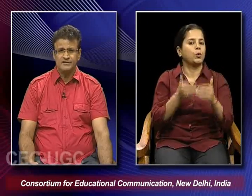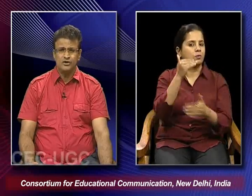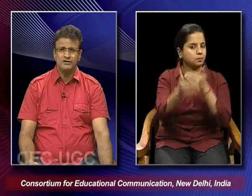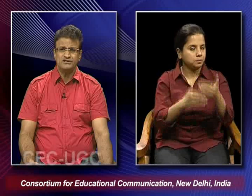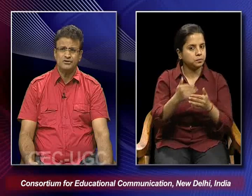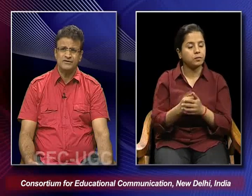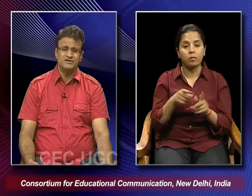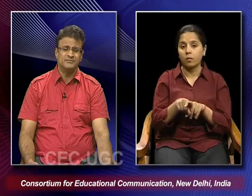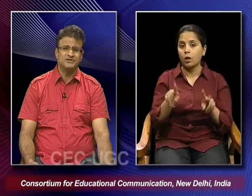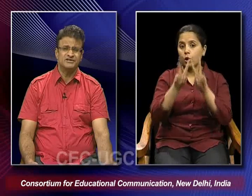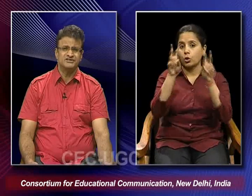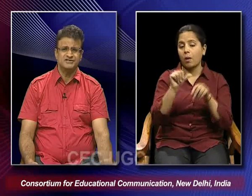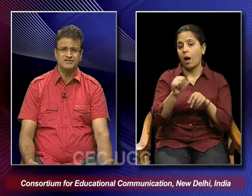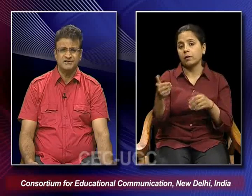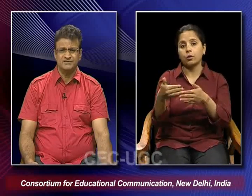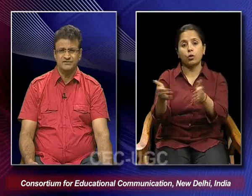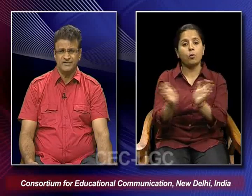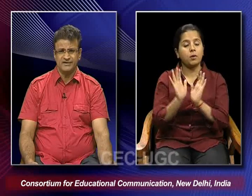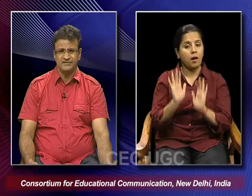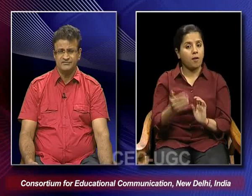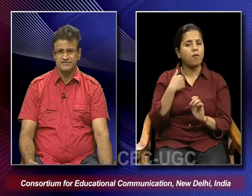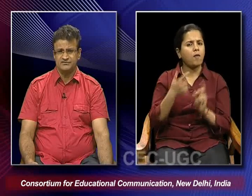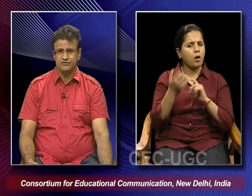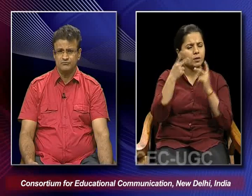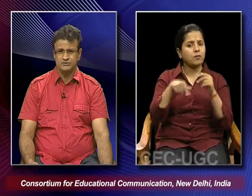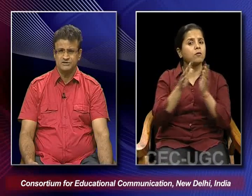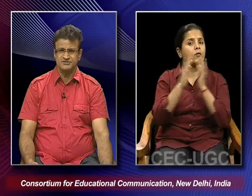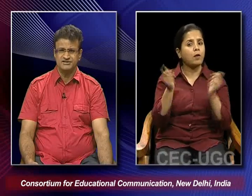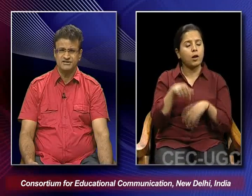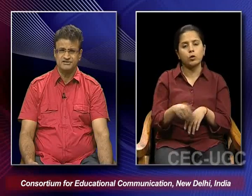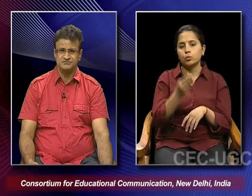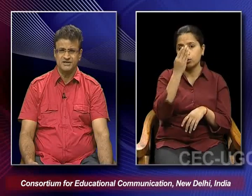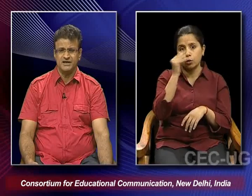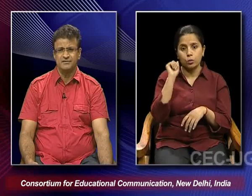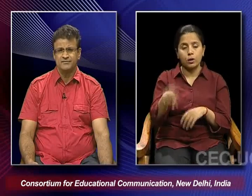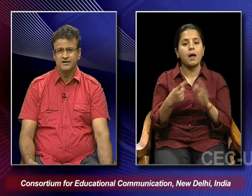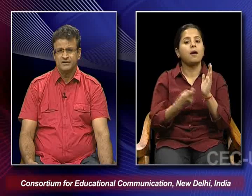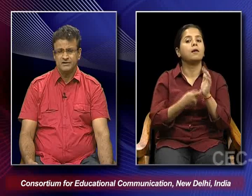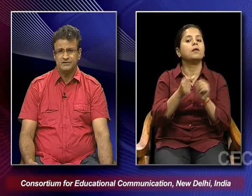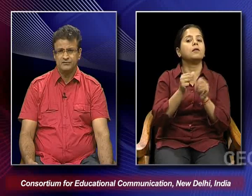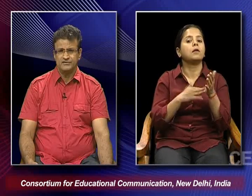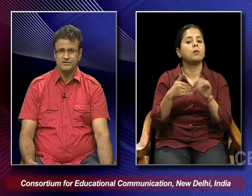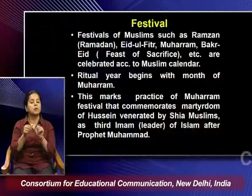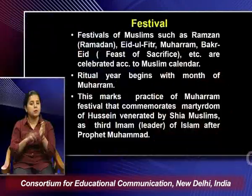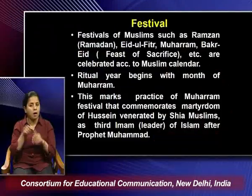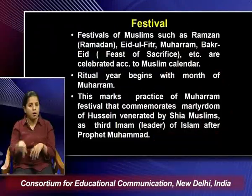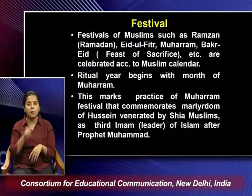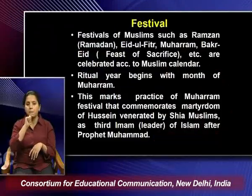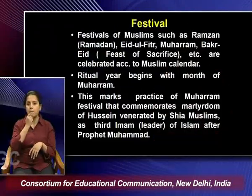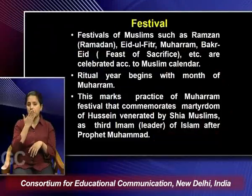In the context of other communities in India, we find that the festival of Muslims such as Ramzan, Idhul Fitr,